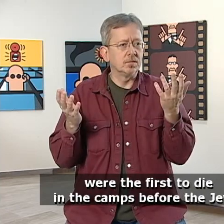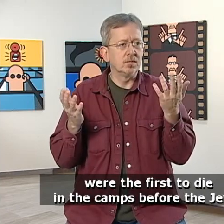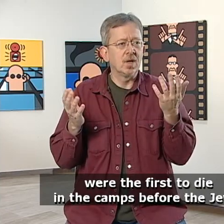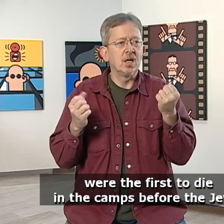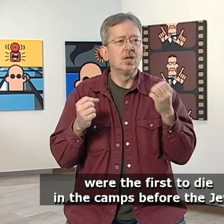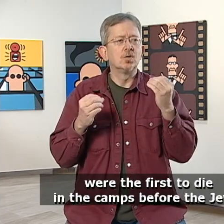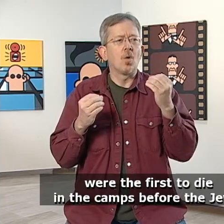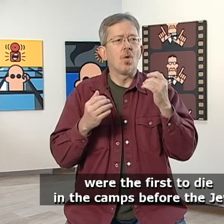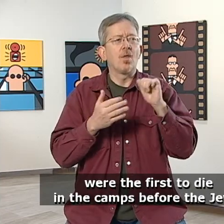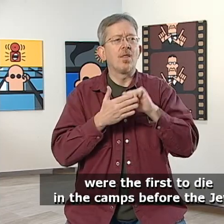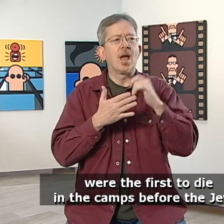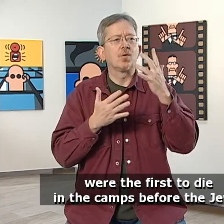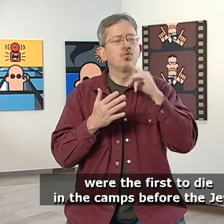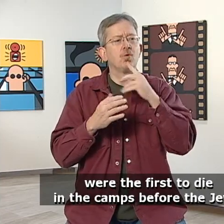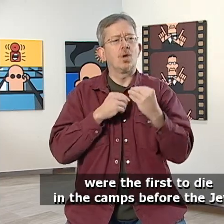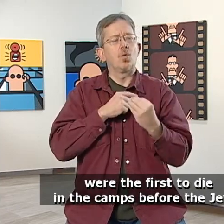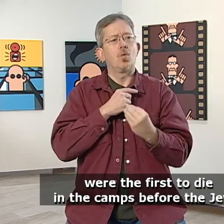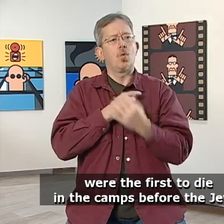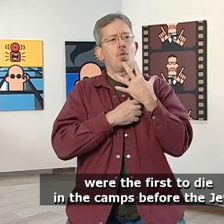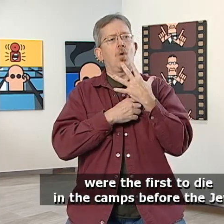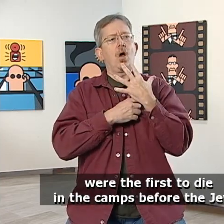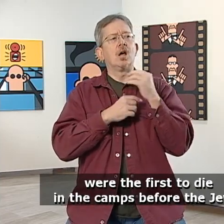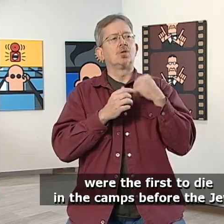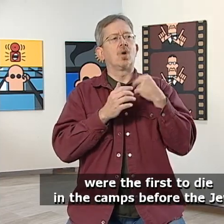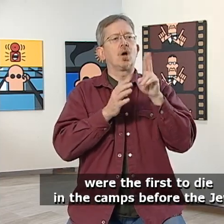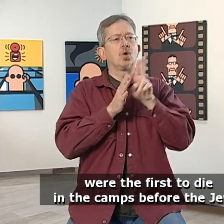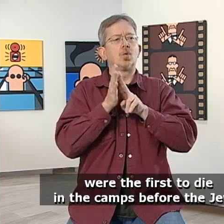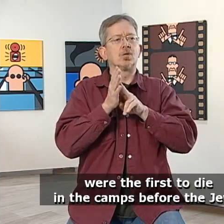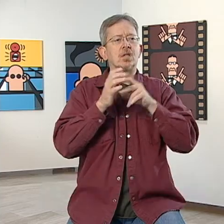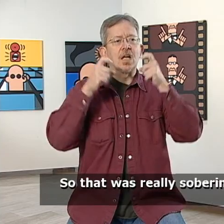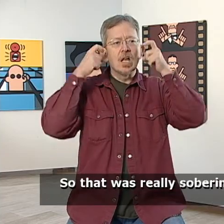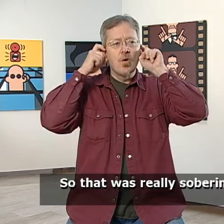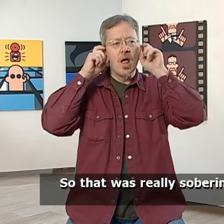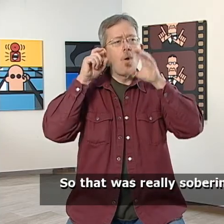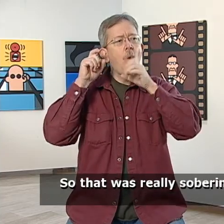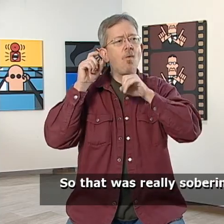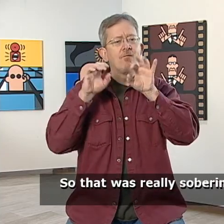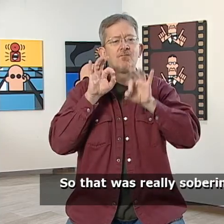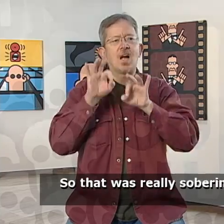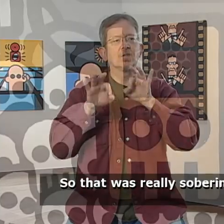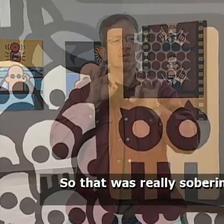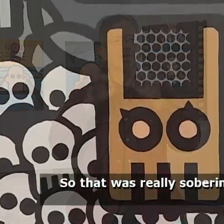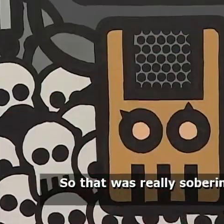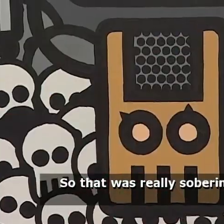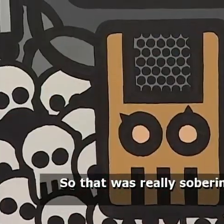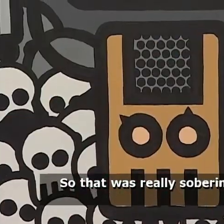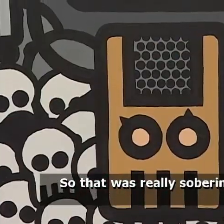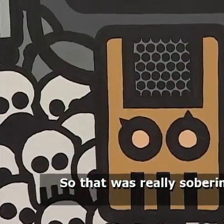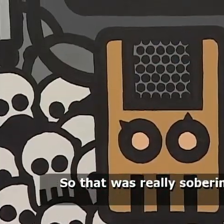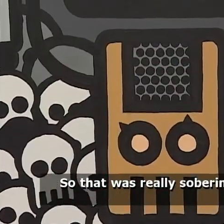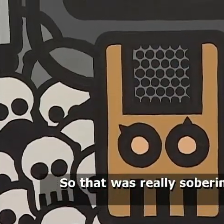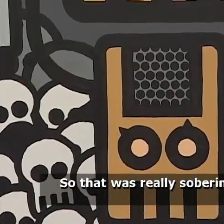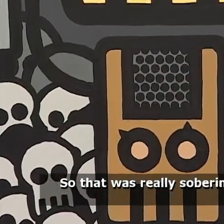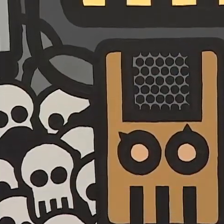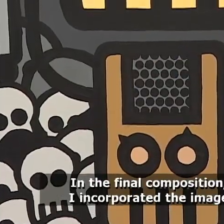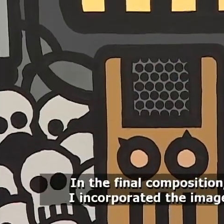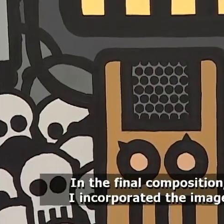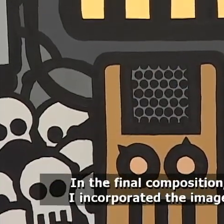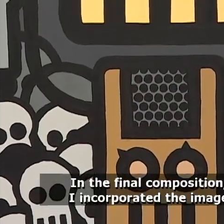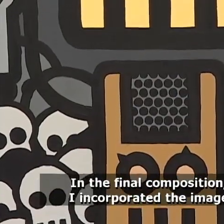first to die in the camps before the Jews. So that was really sobering. In